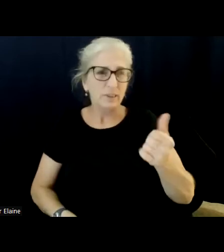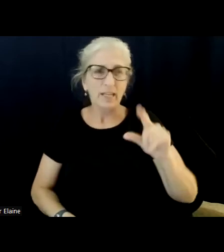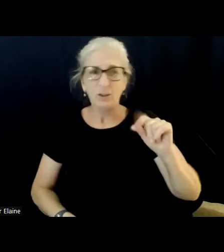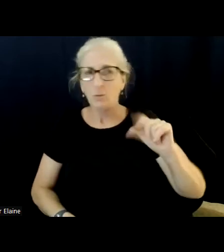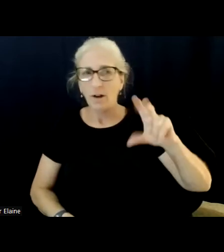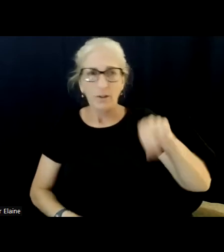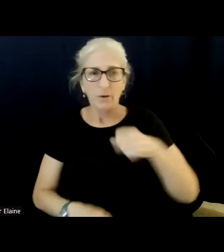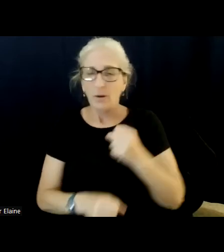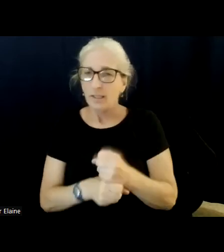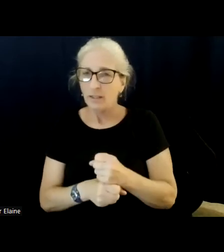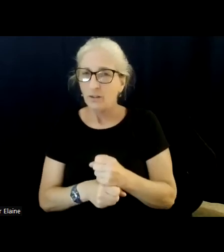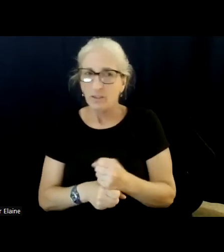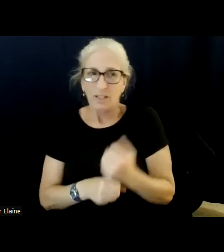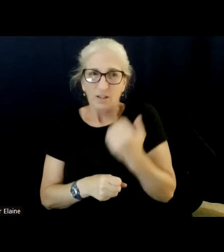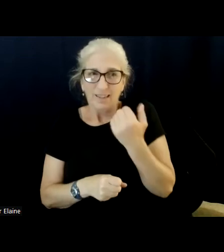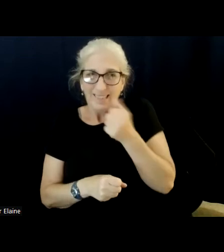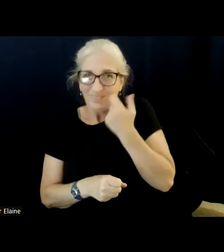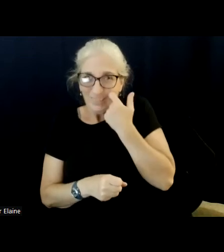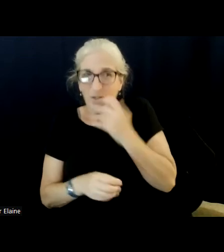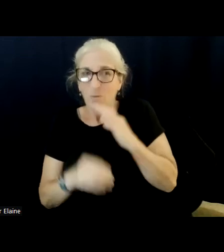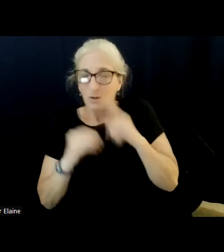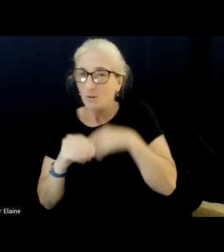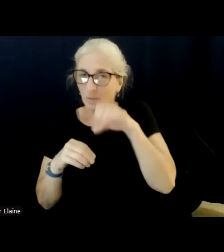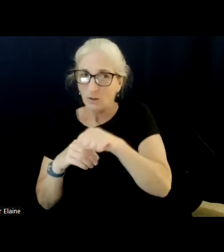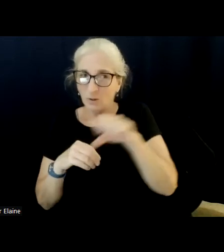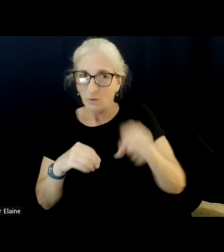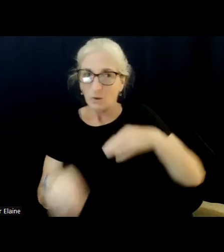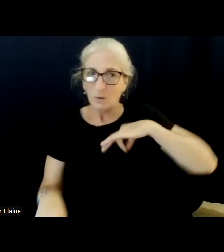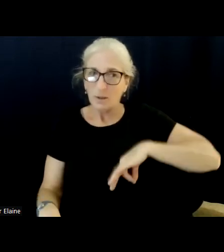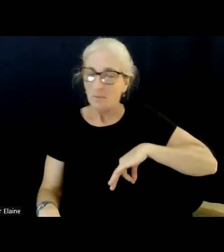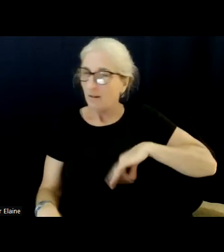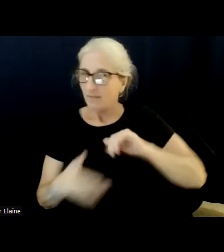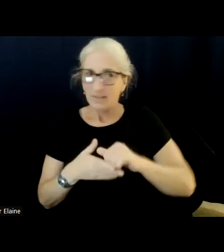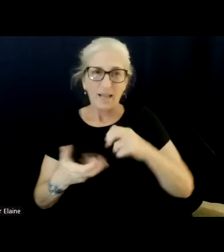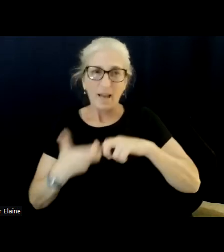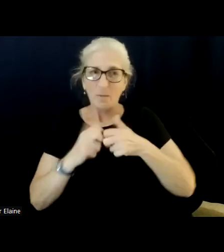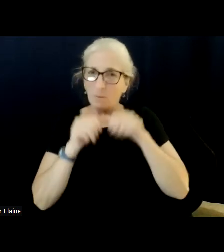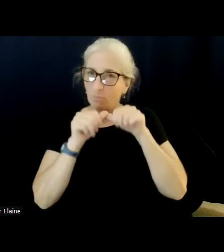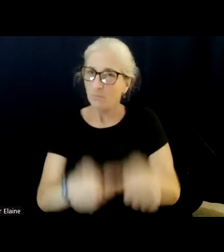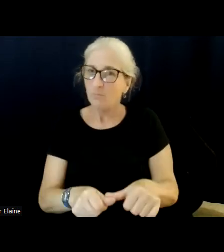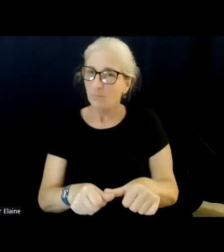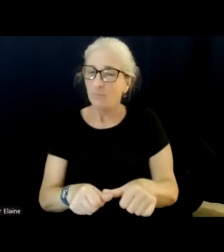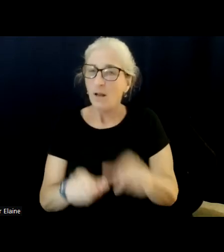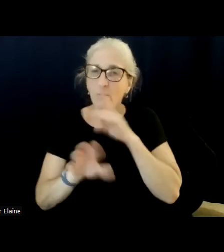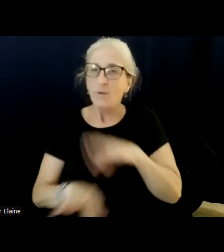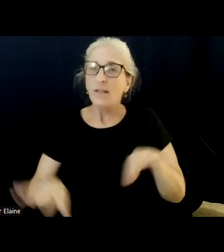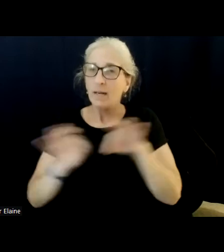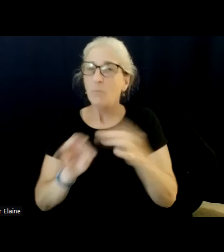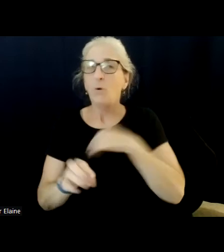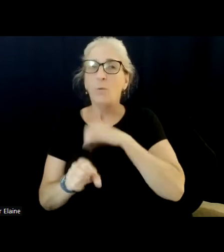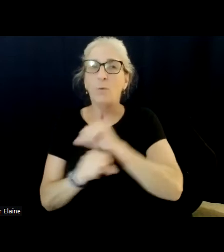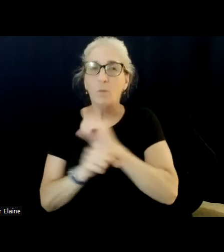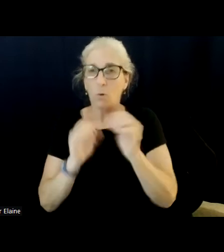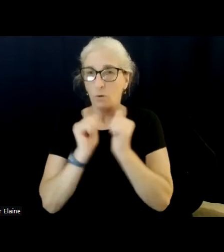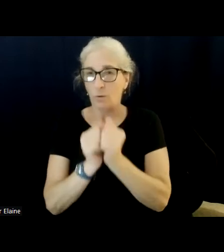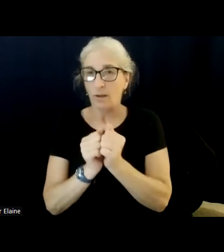benefits. And so I think it's extremely important that we work together. And I would designate